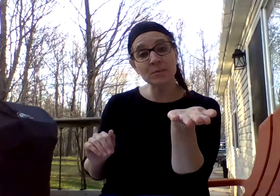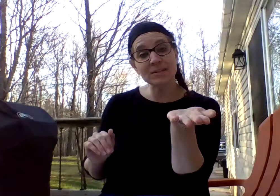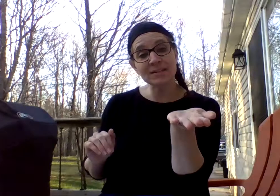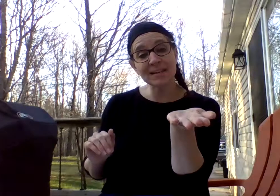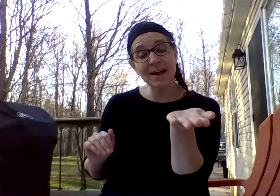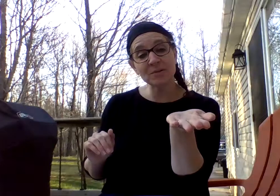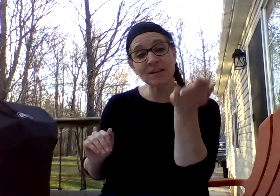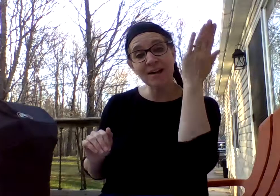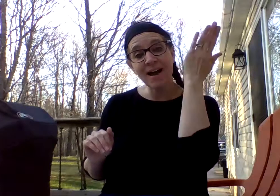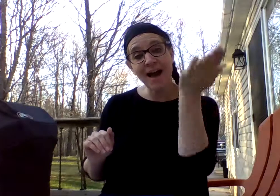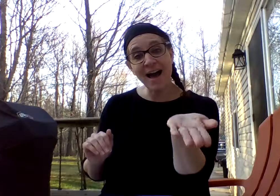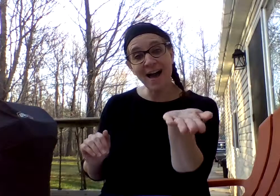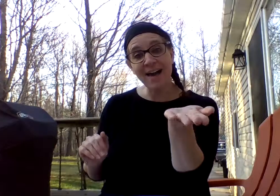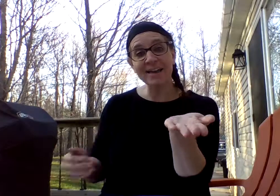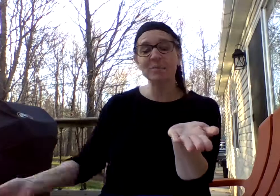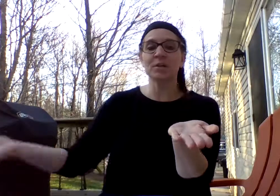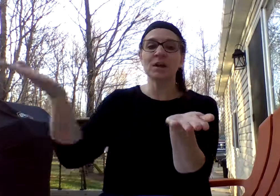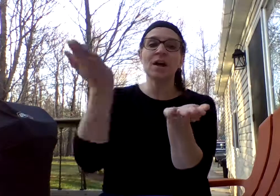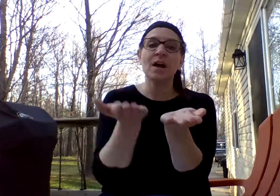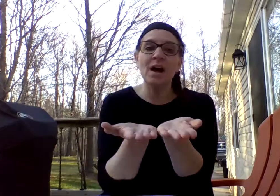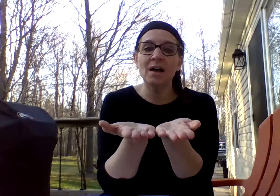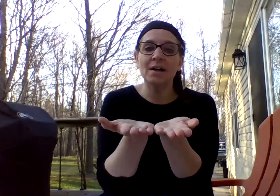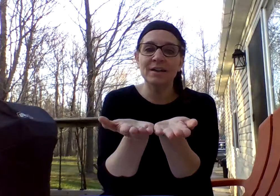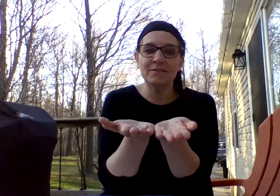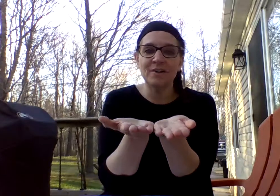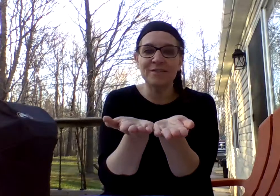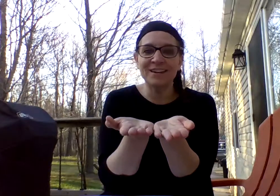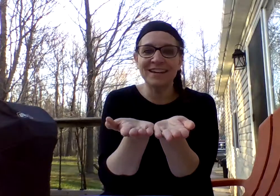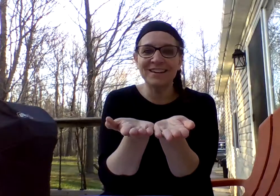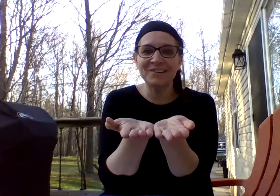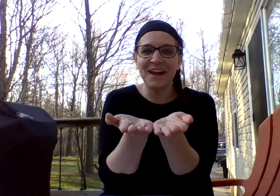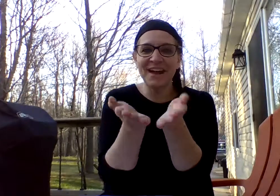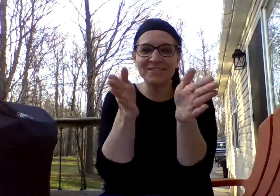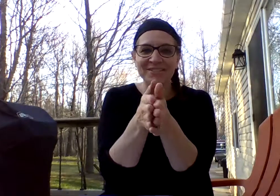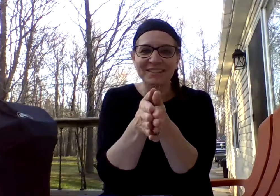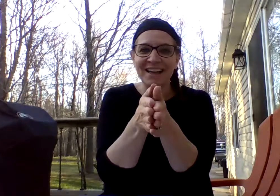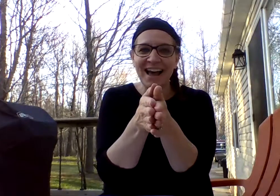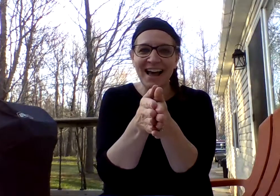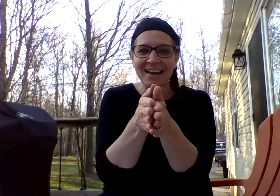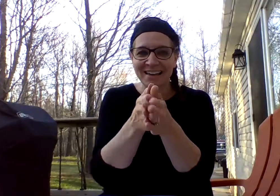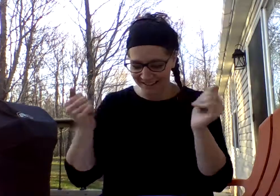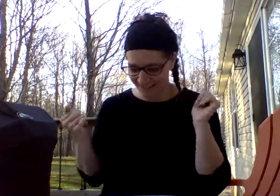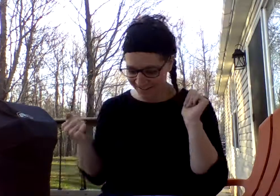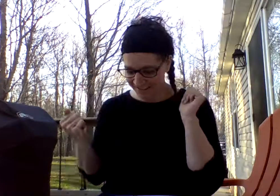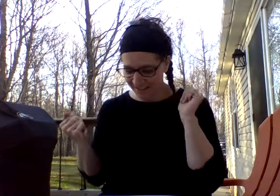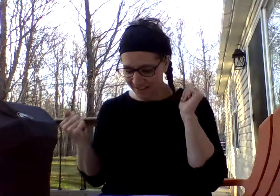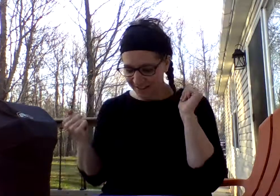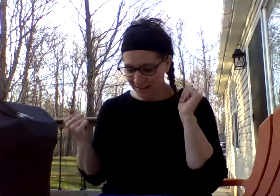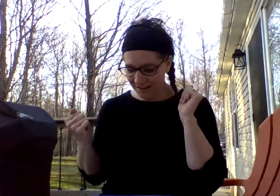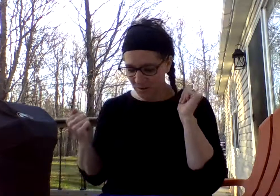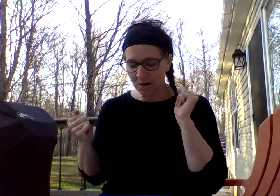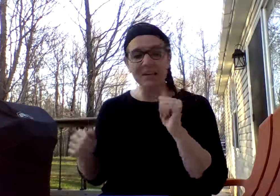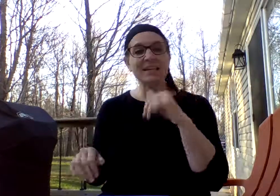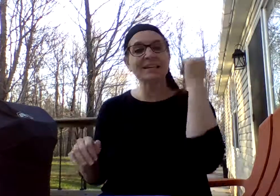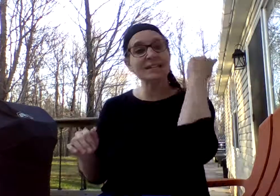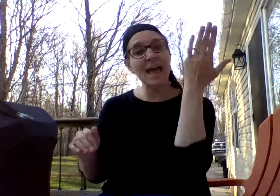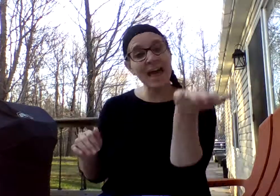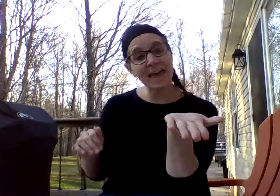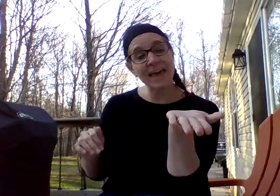What's the sound? I. Put a H in front of it. And you have high. Next one is A.